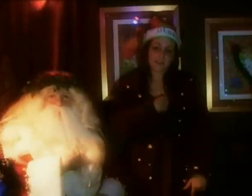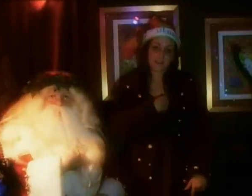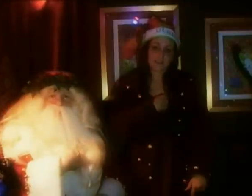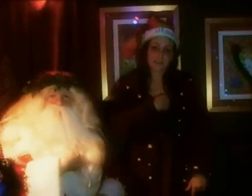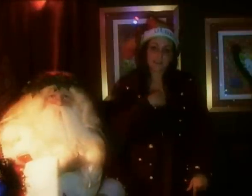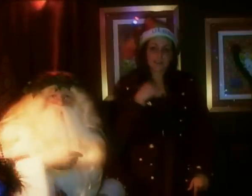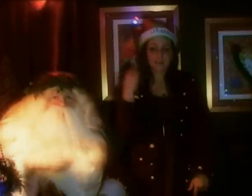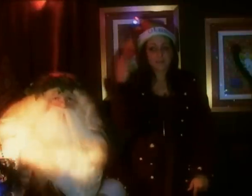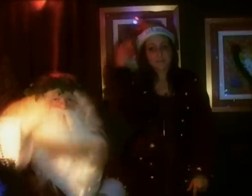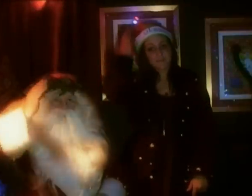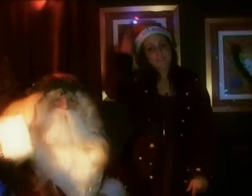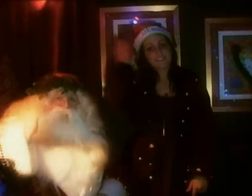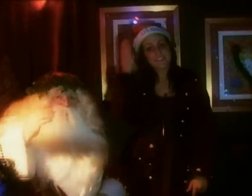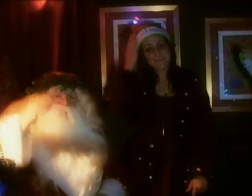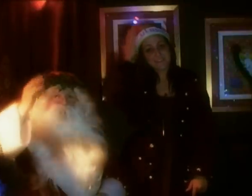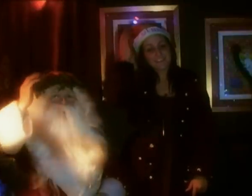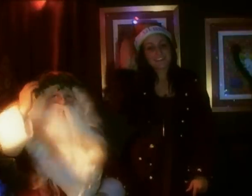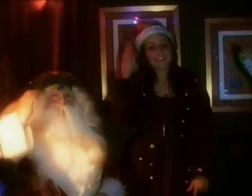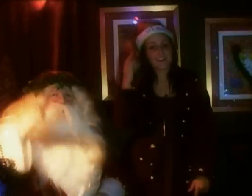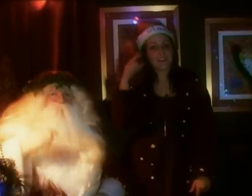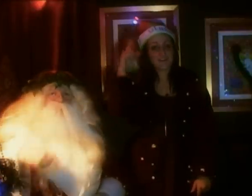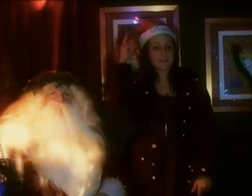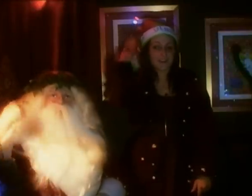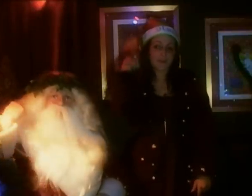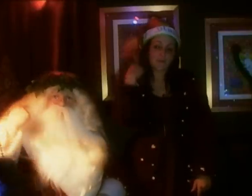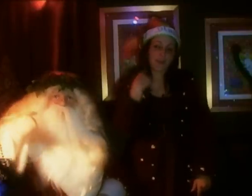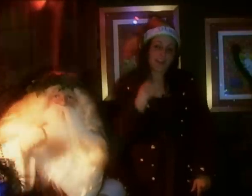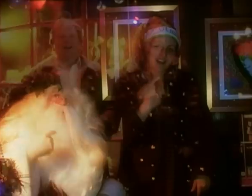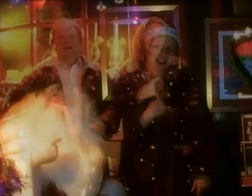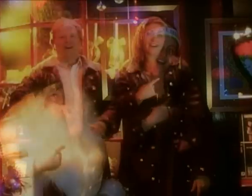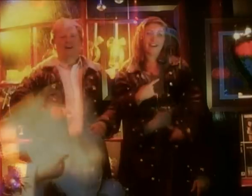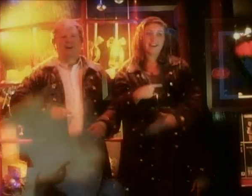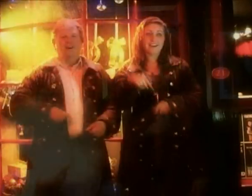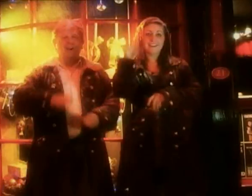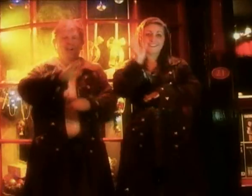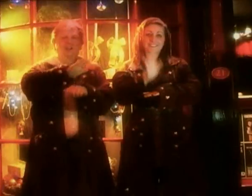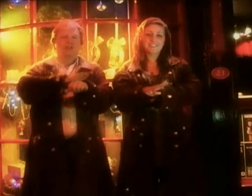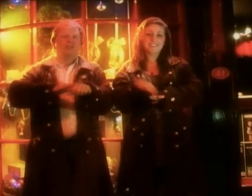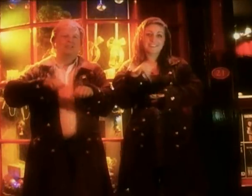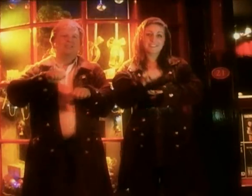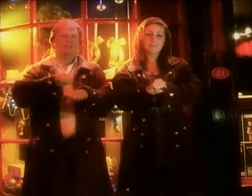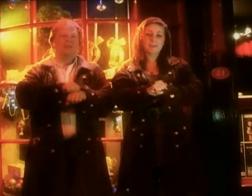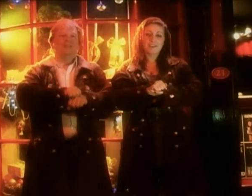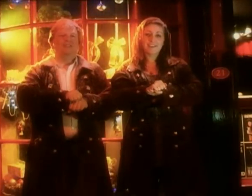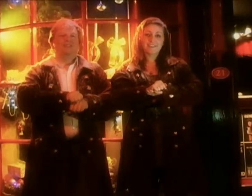I'm dreaming of a white Christmas